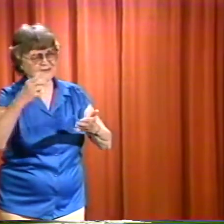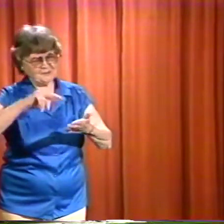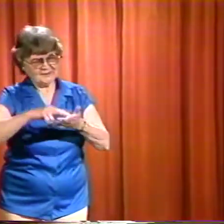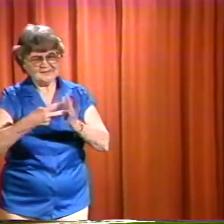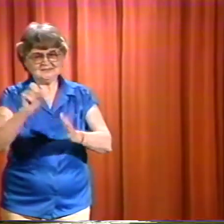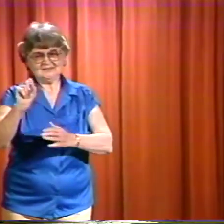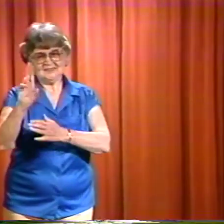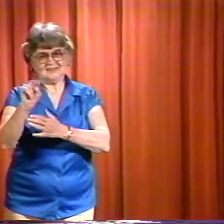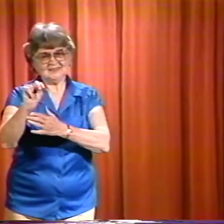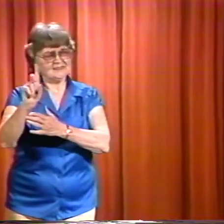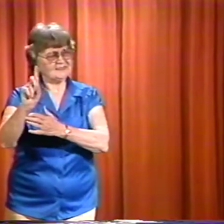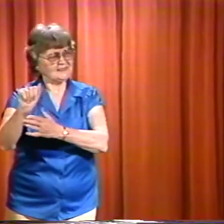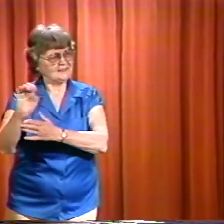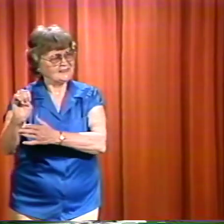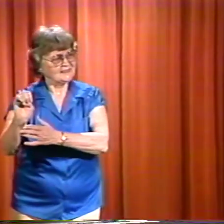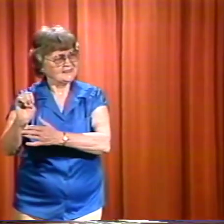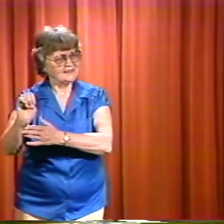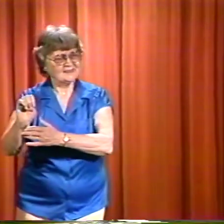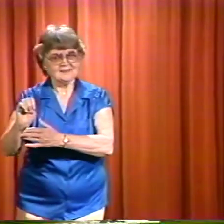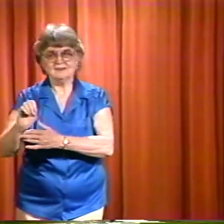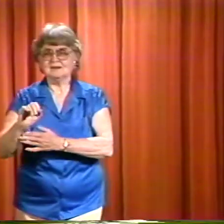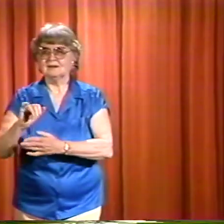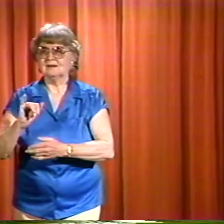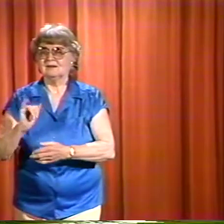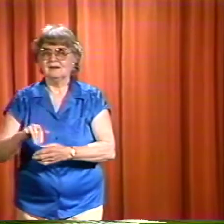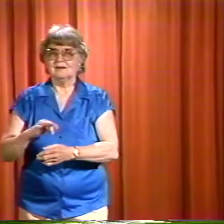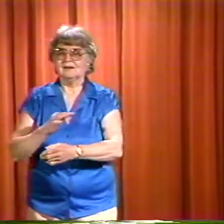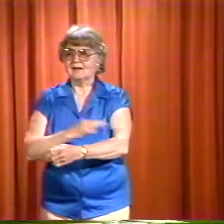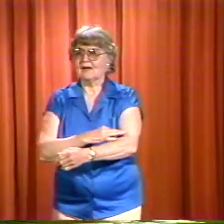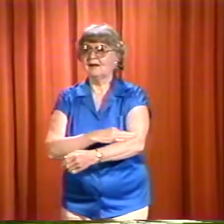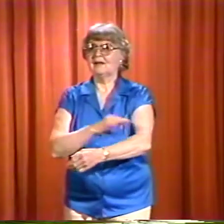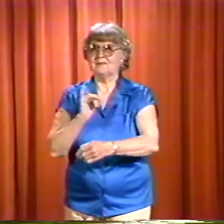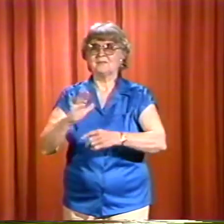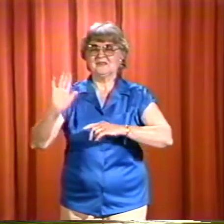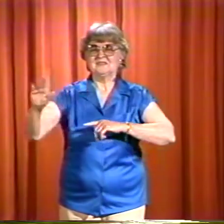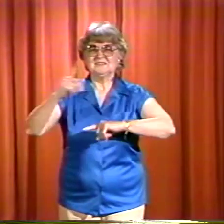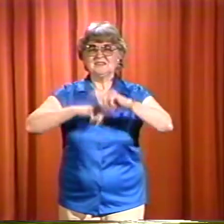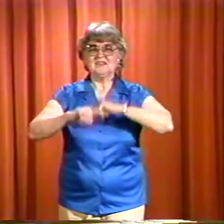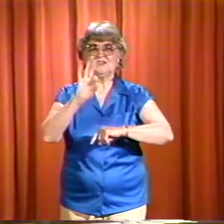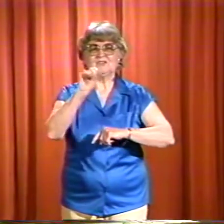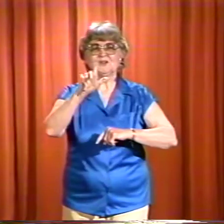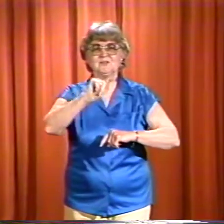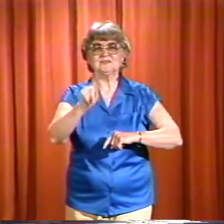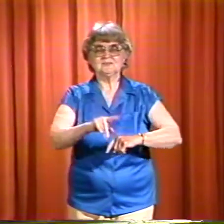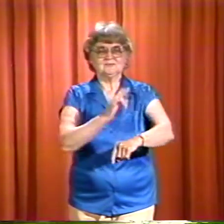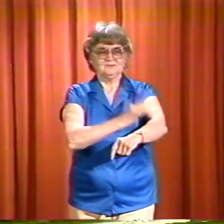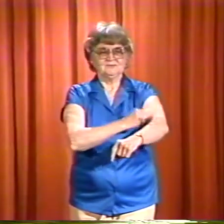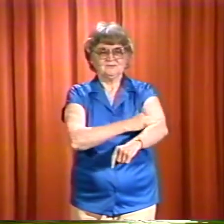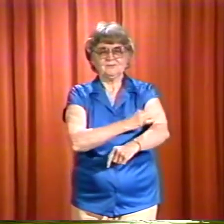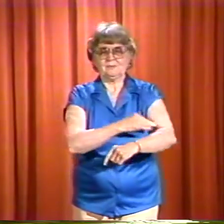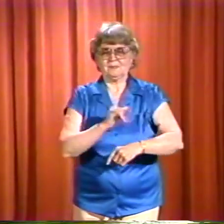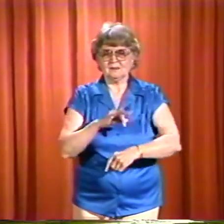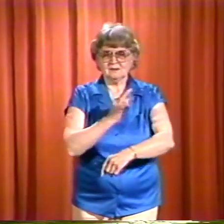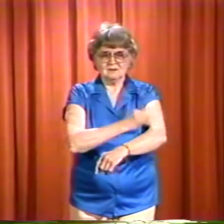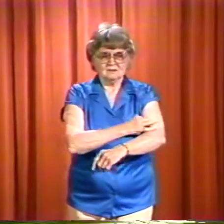in for an ice cream sundae. Mr. Fultz, his name sign is an F like this on the arm,